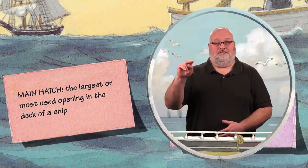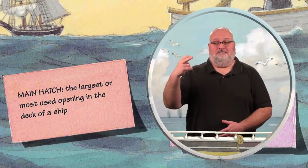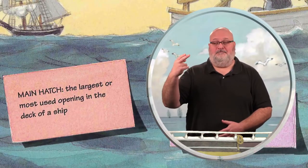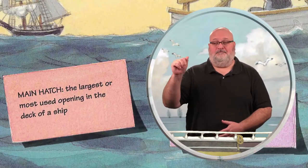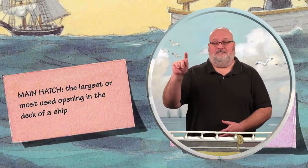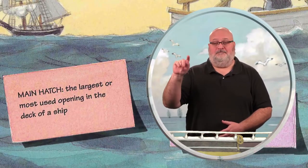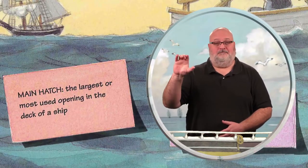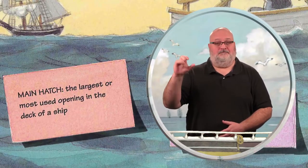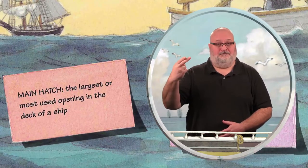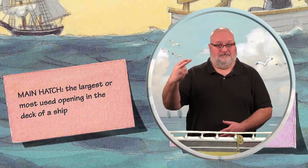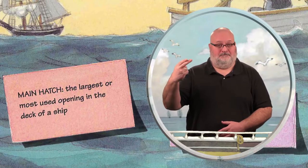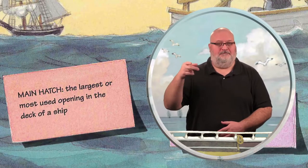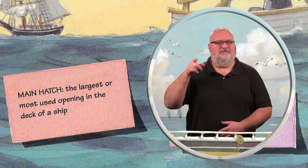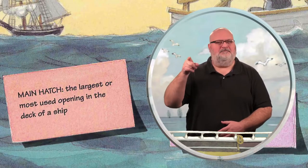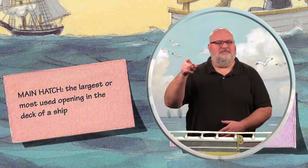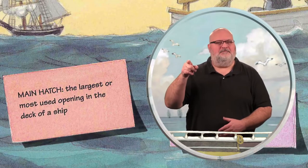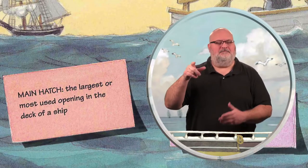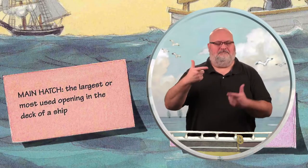Main hatch.